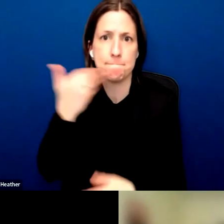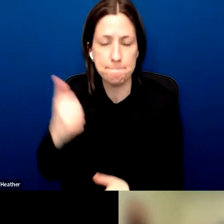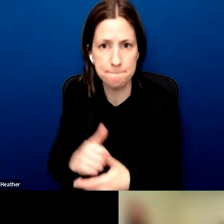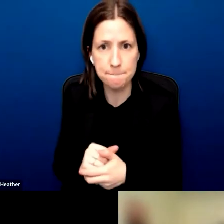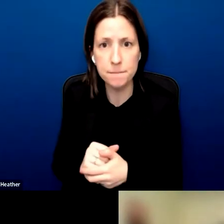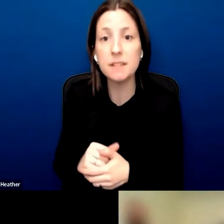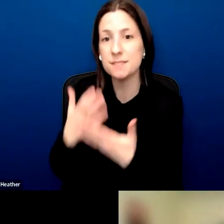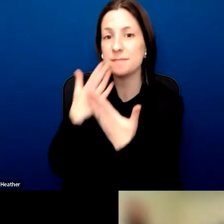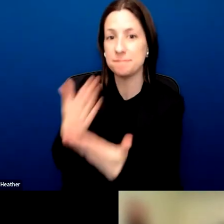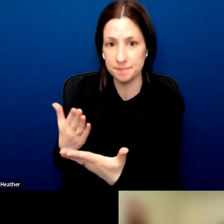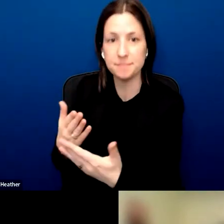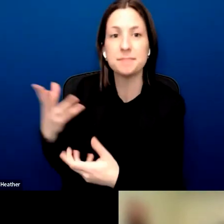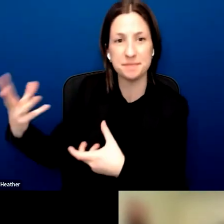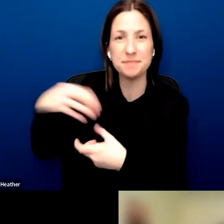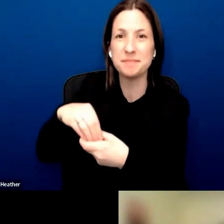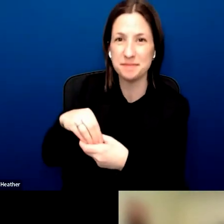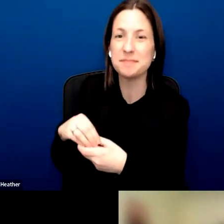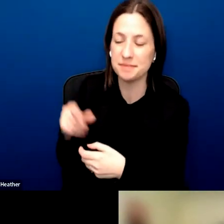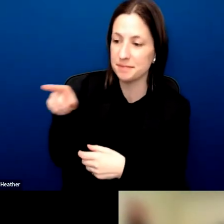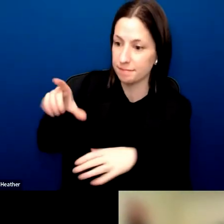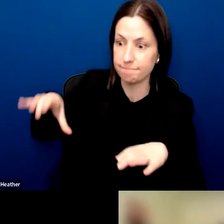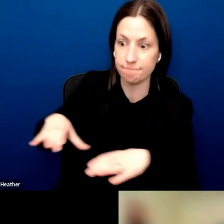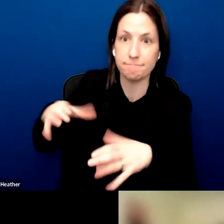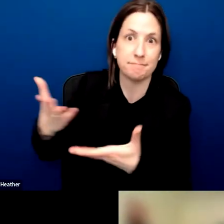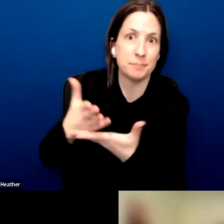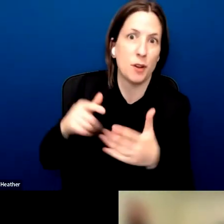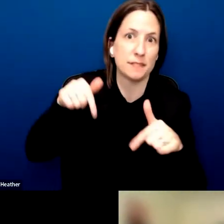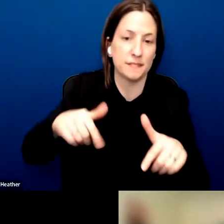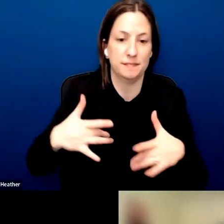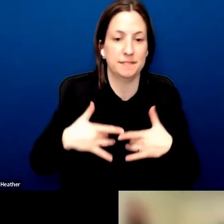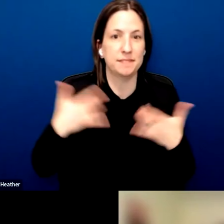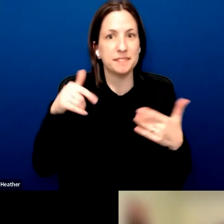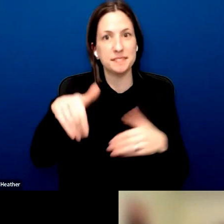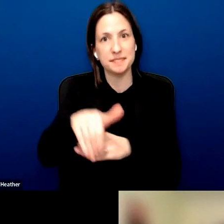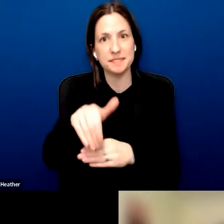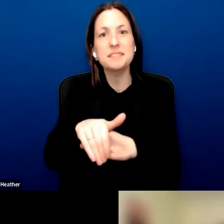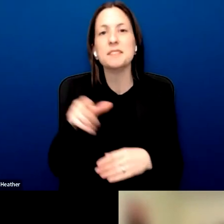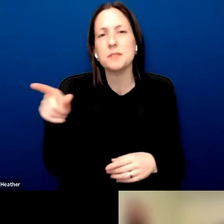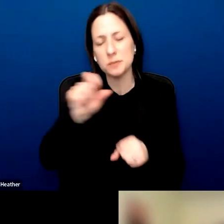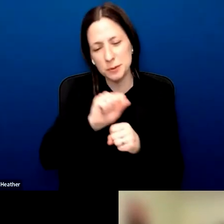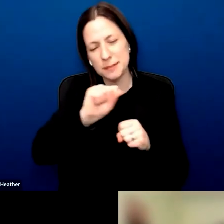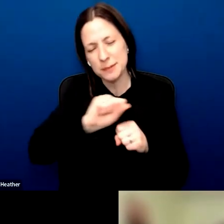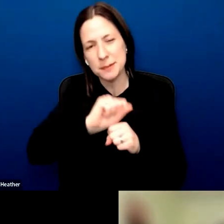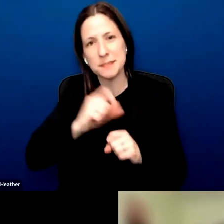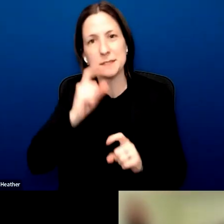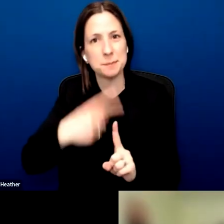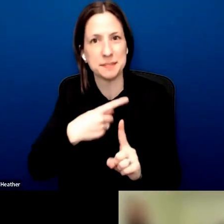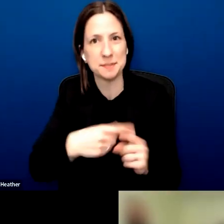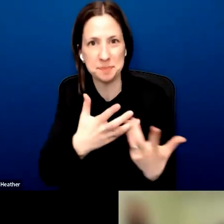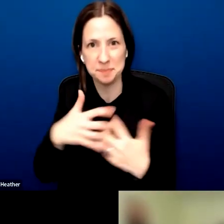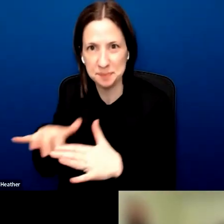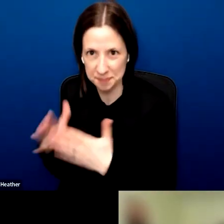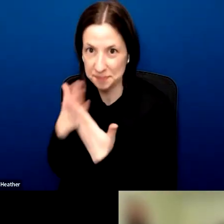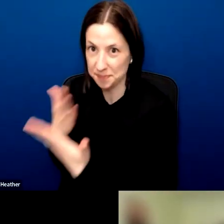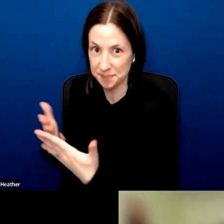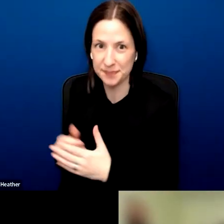organization of this event and has been working hard to make it a reality for months. So thank you Victoria, the floor is yours. Thank